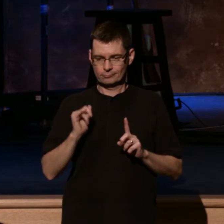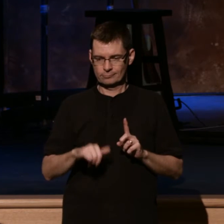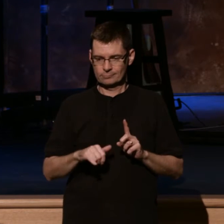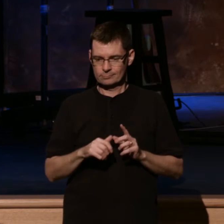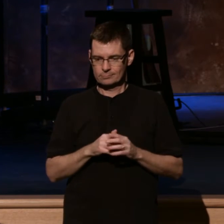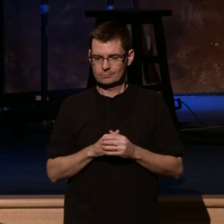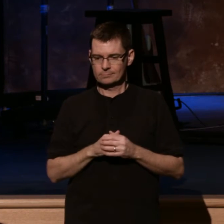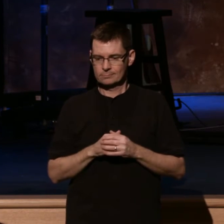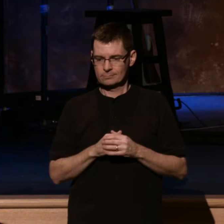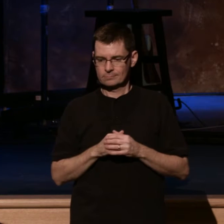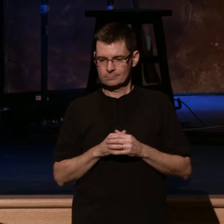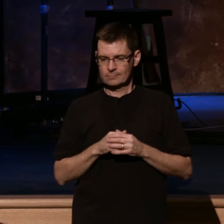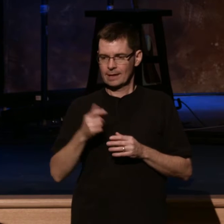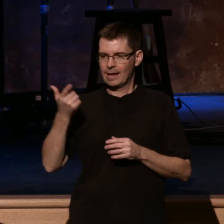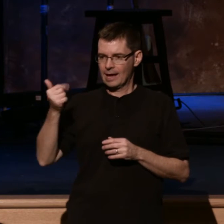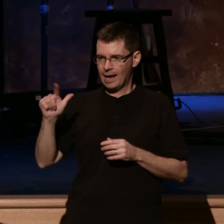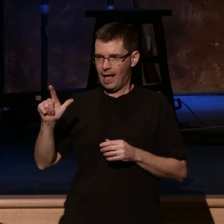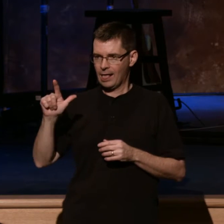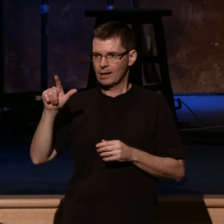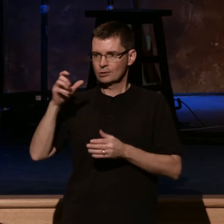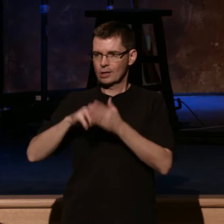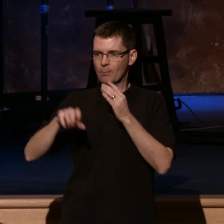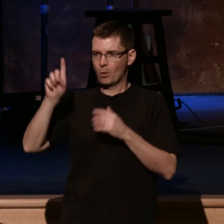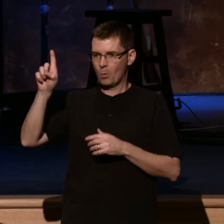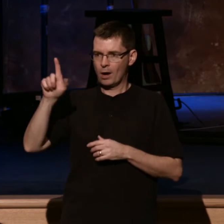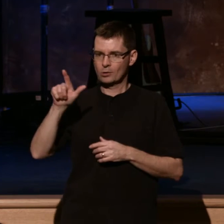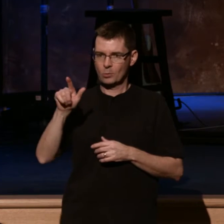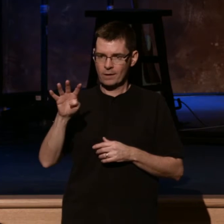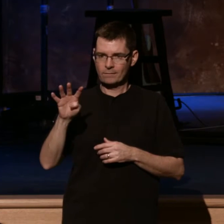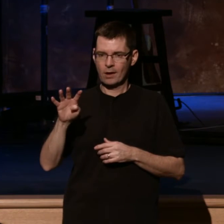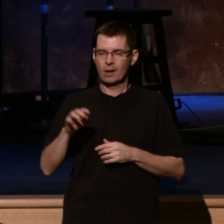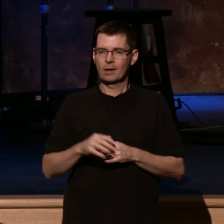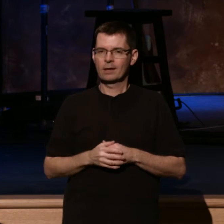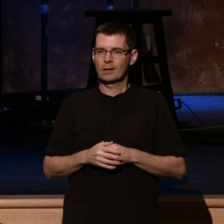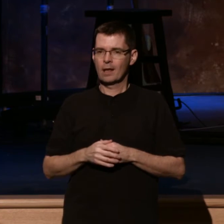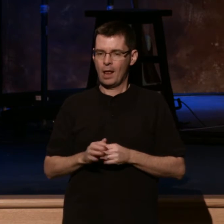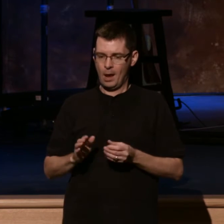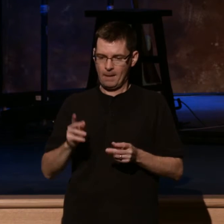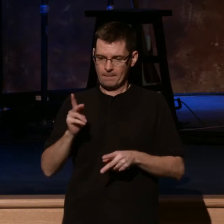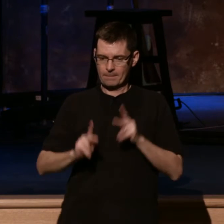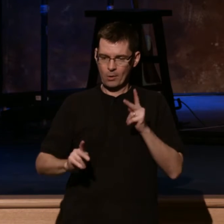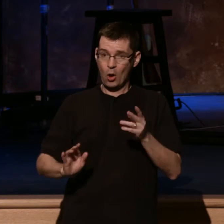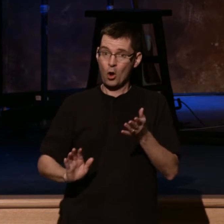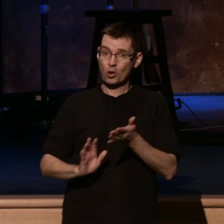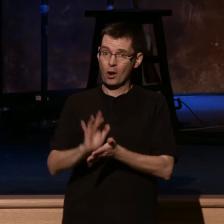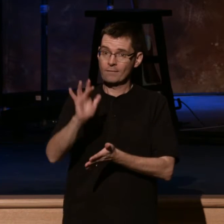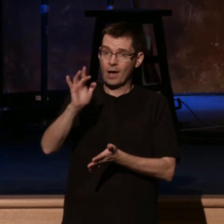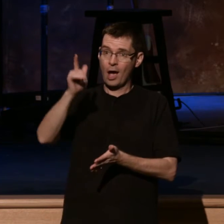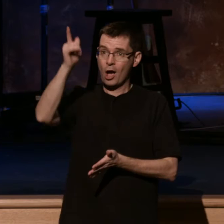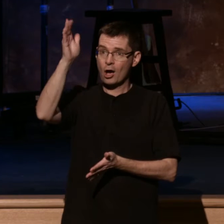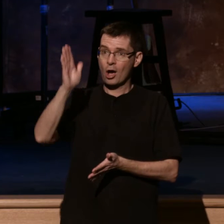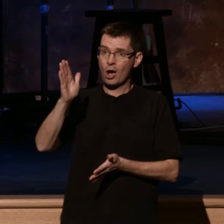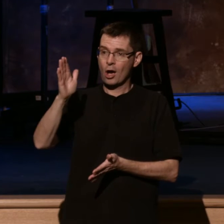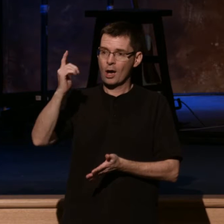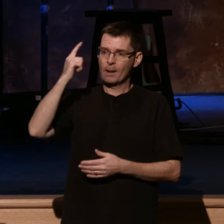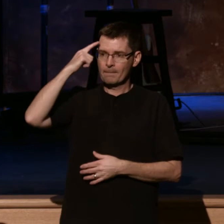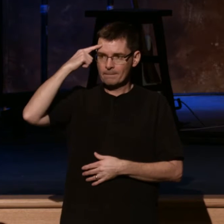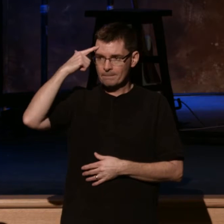his ministry in Galatians 1, 24. Therefore, they glorified God because of me.